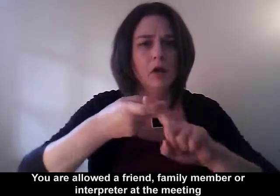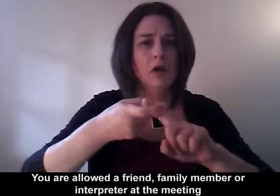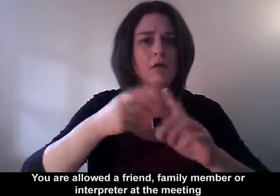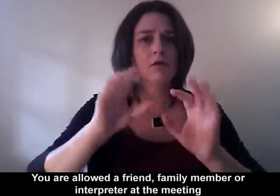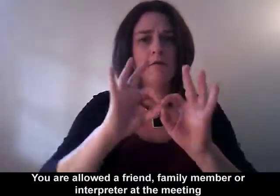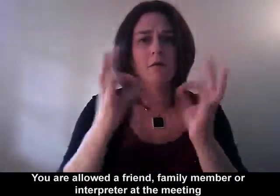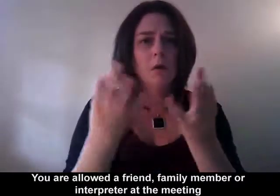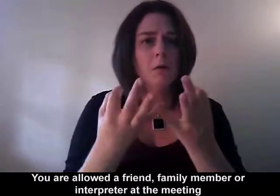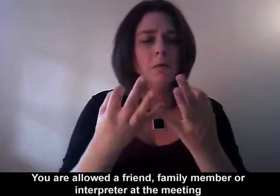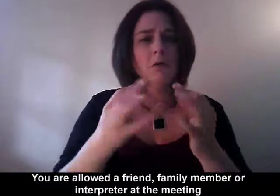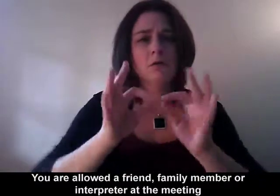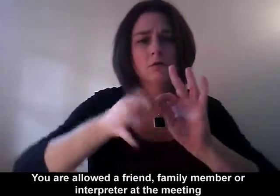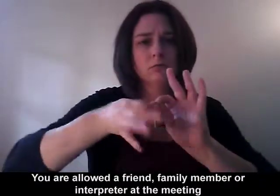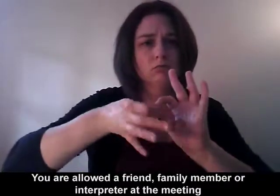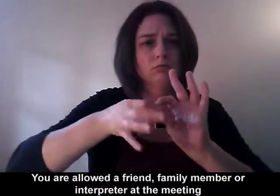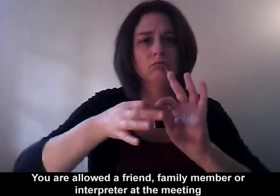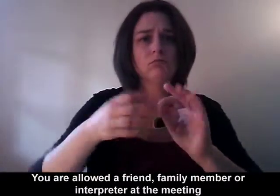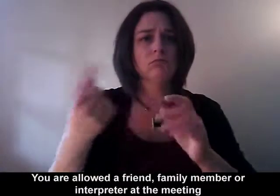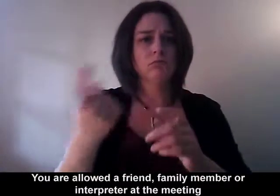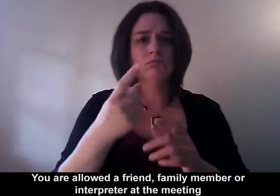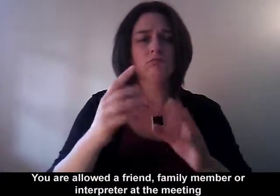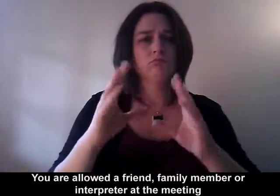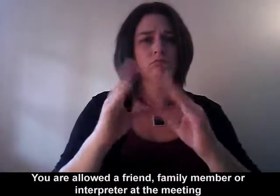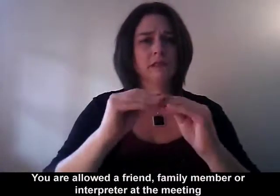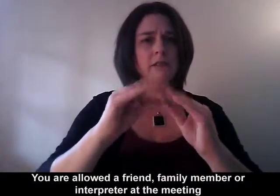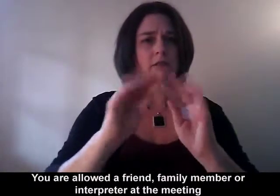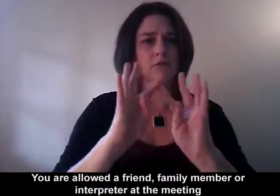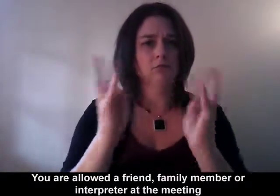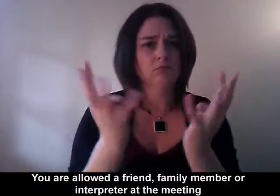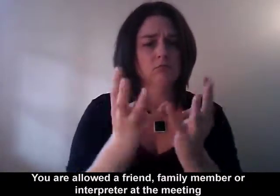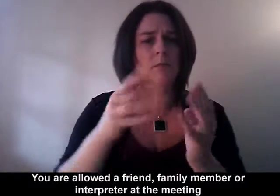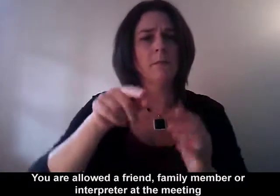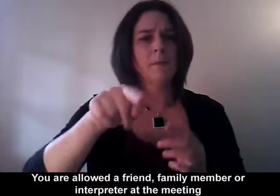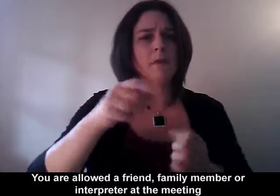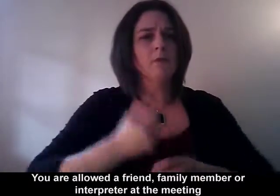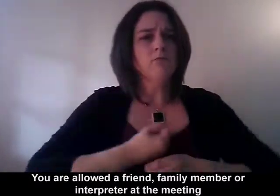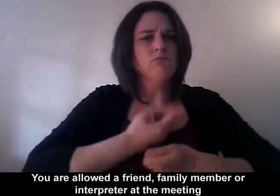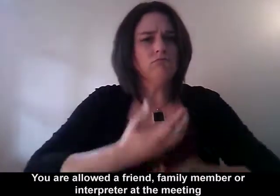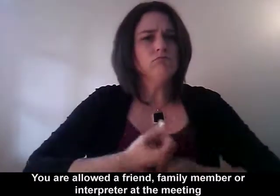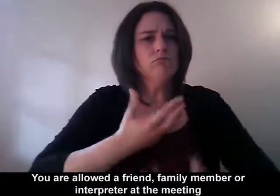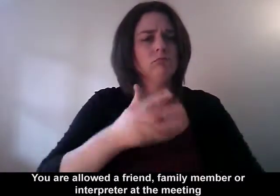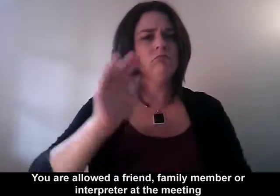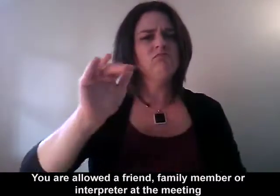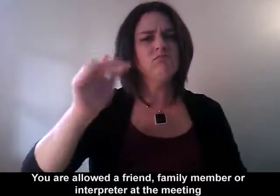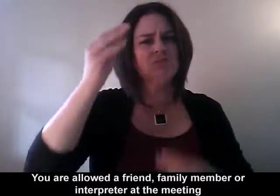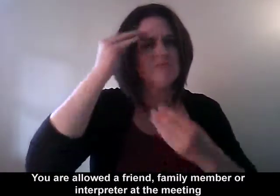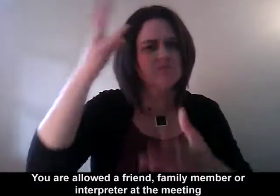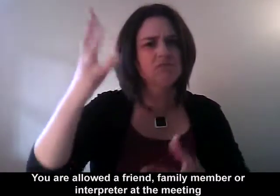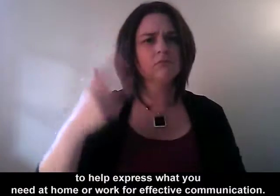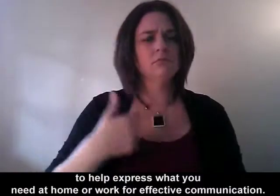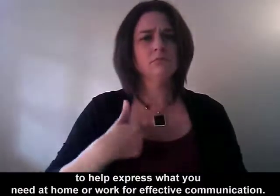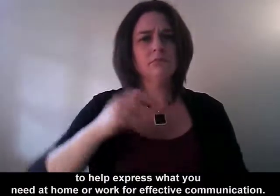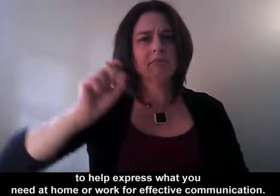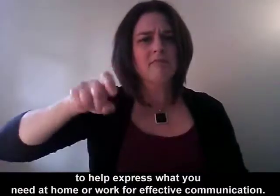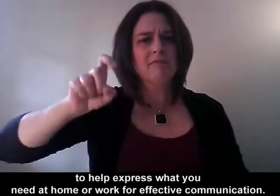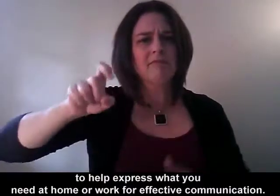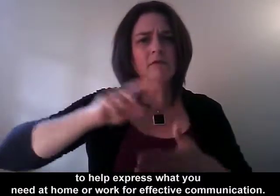You are allowed a friend, family member, or interpreter at the meeting to help